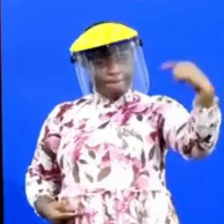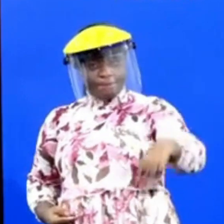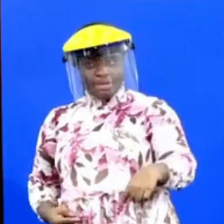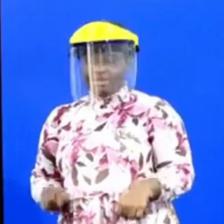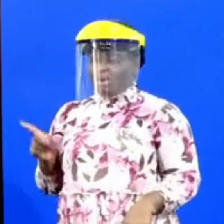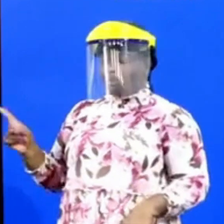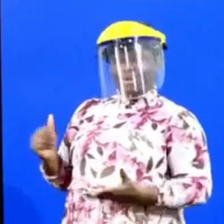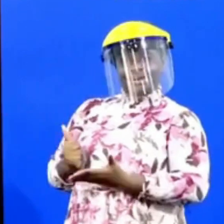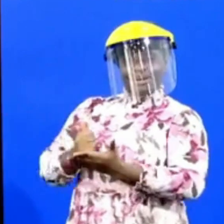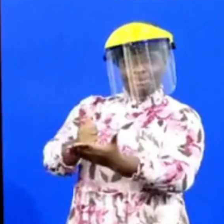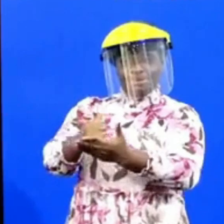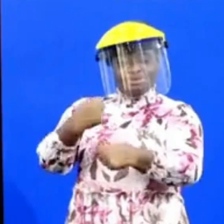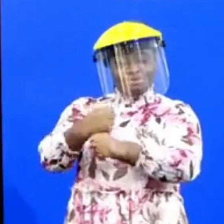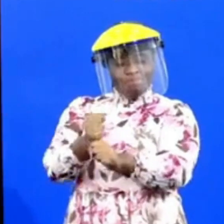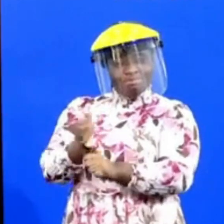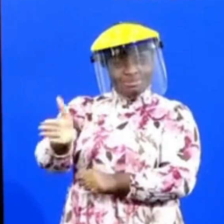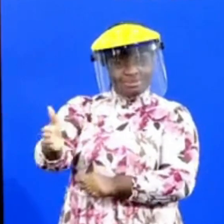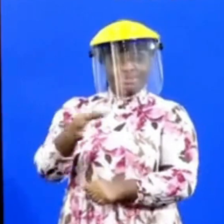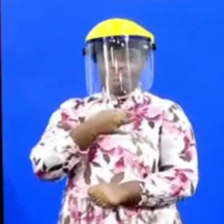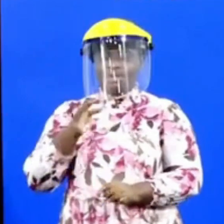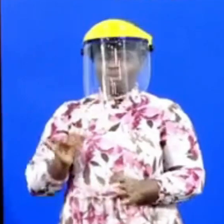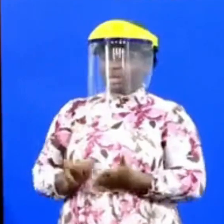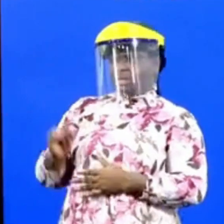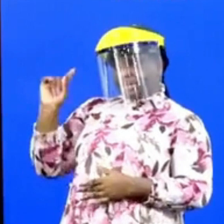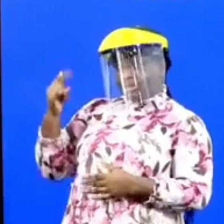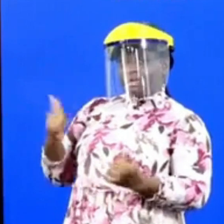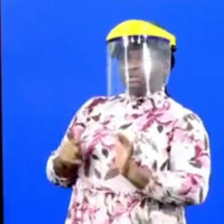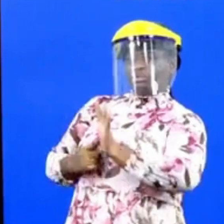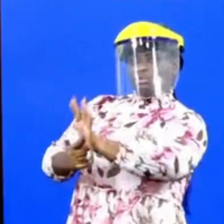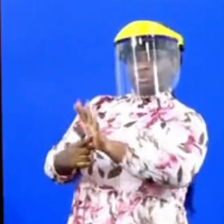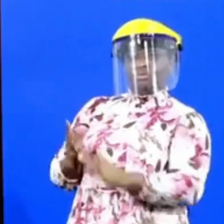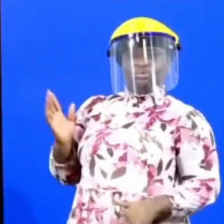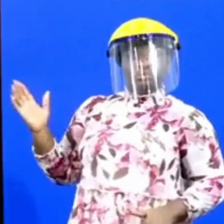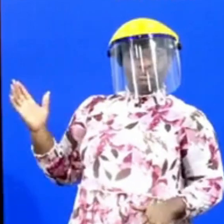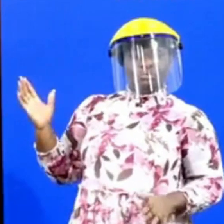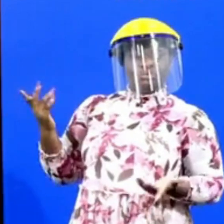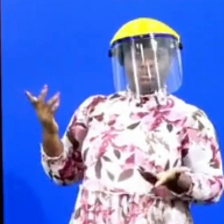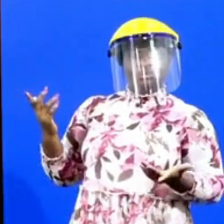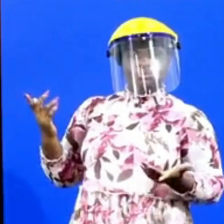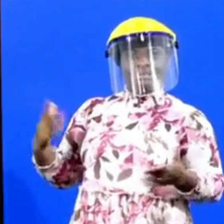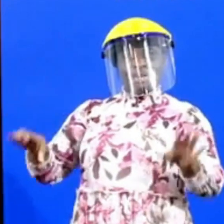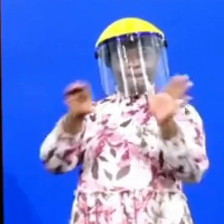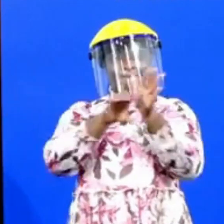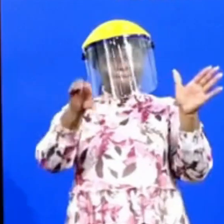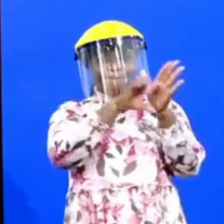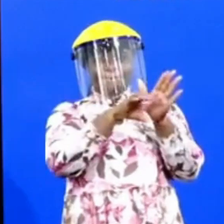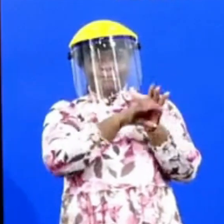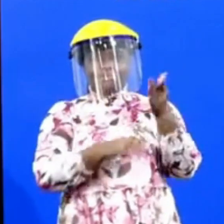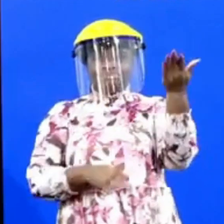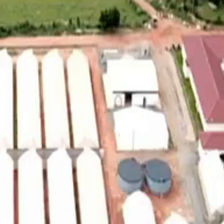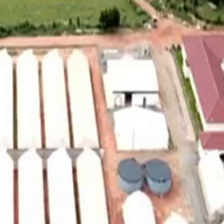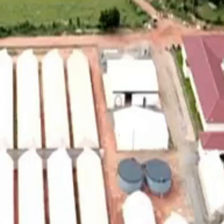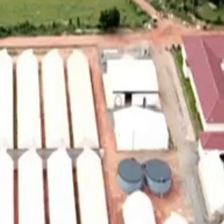and we help them to settle on these farms. I think that we can show you the sites. That's the